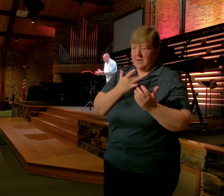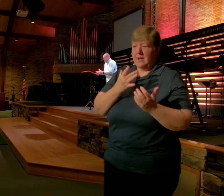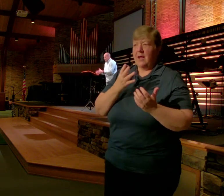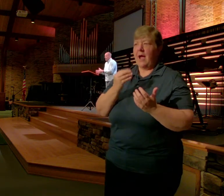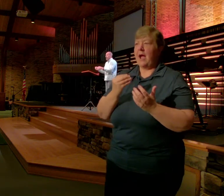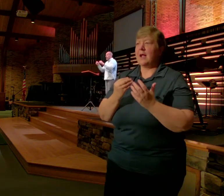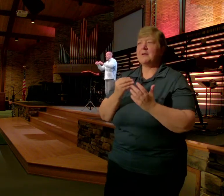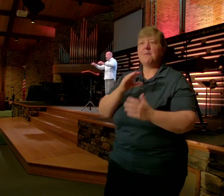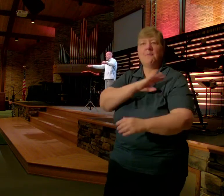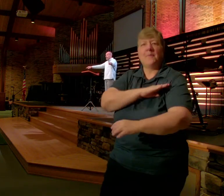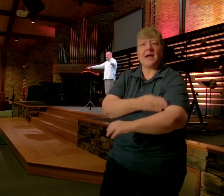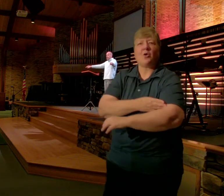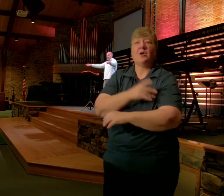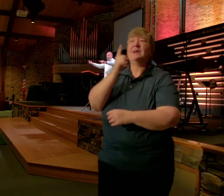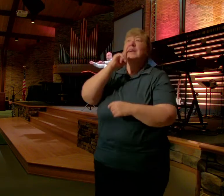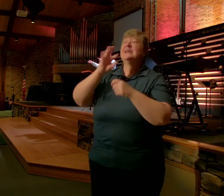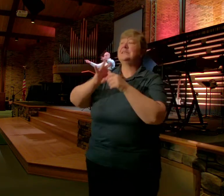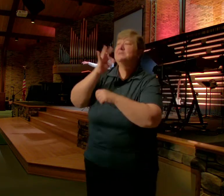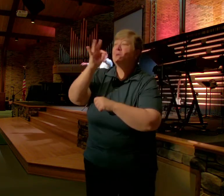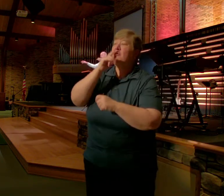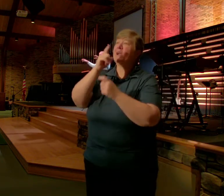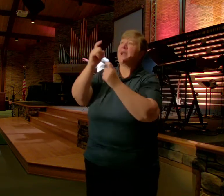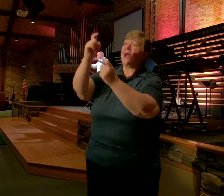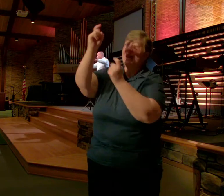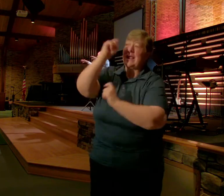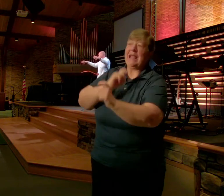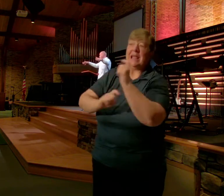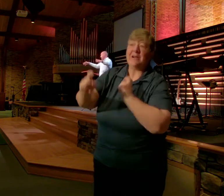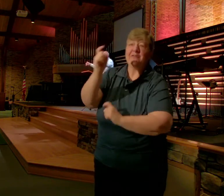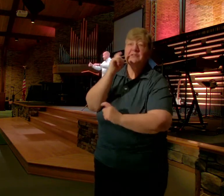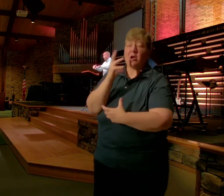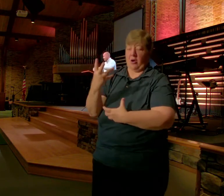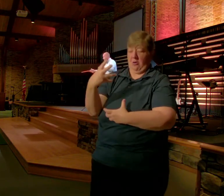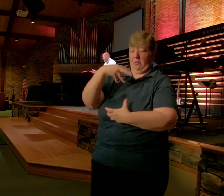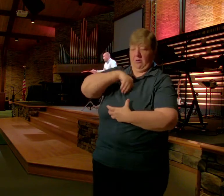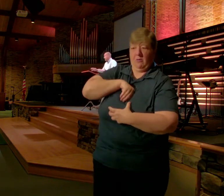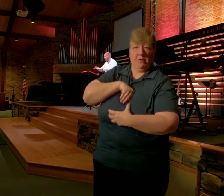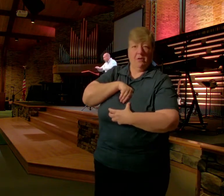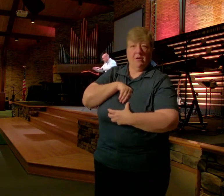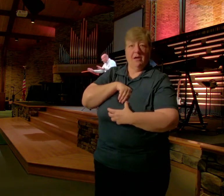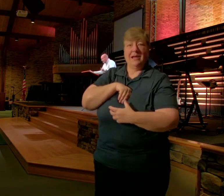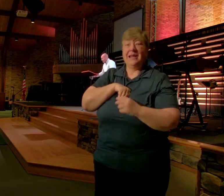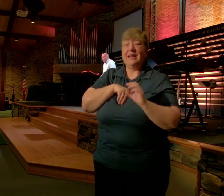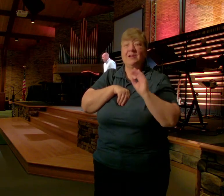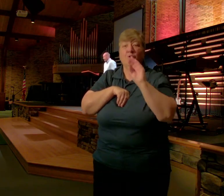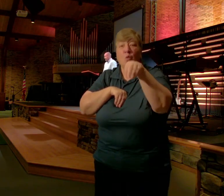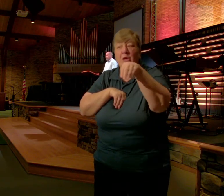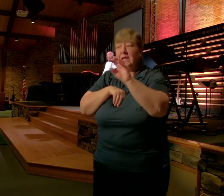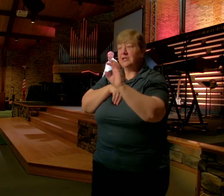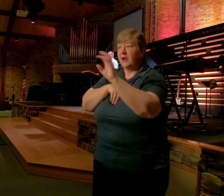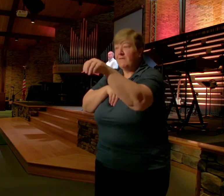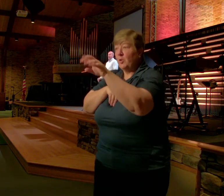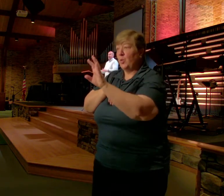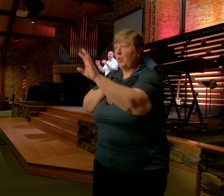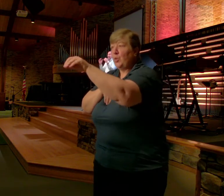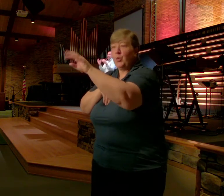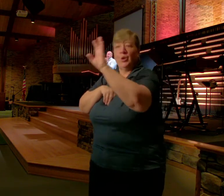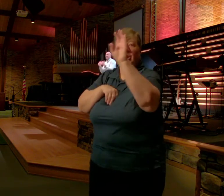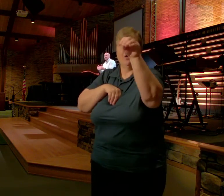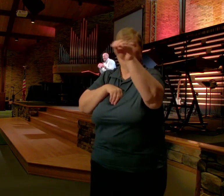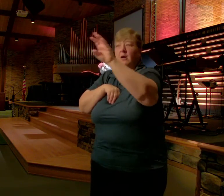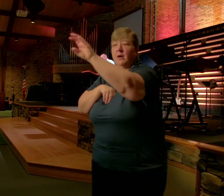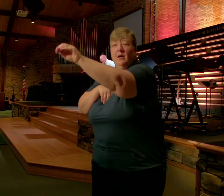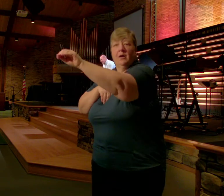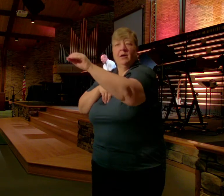His spirit And his gifts Into each One of you Not just to me But each and Every one of you And if you